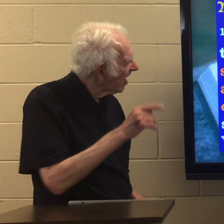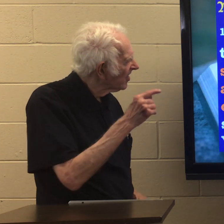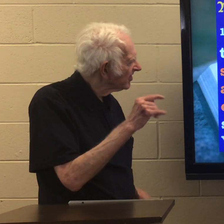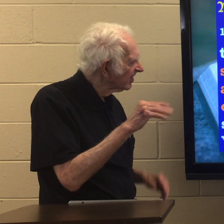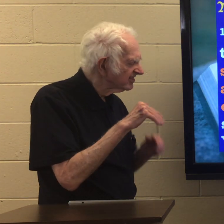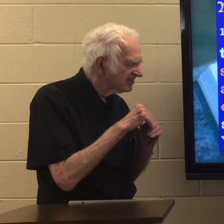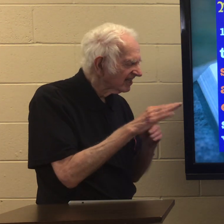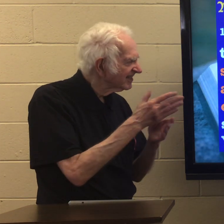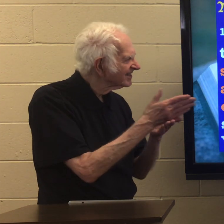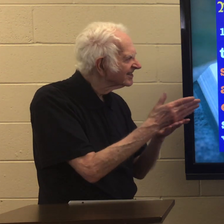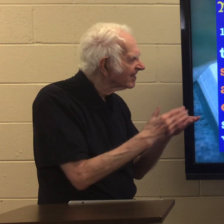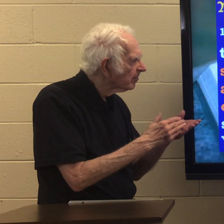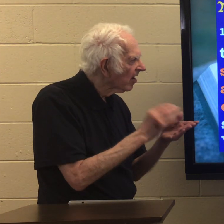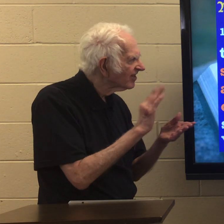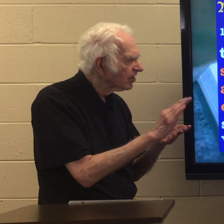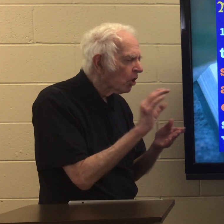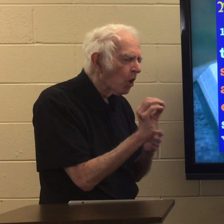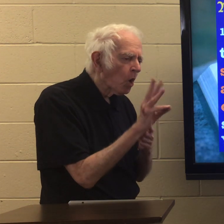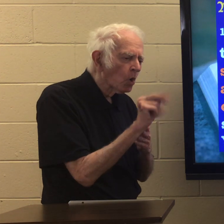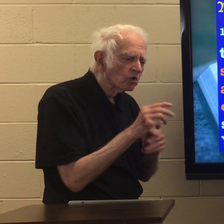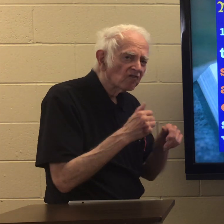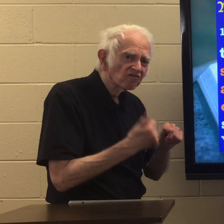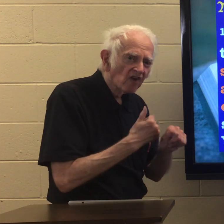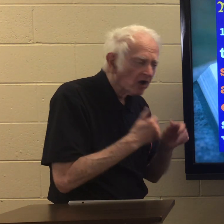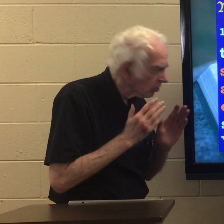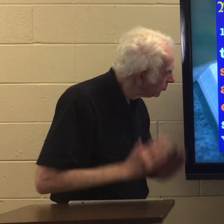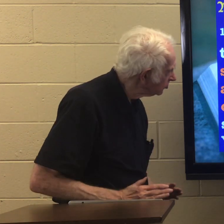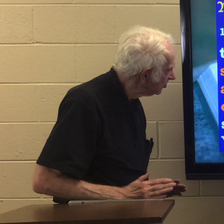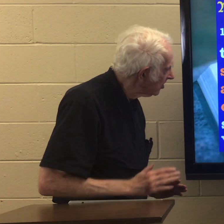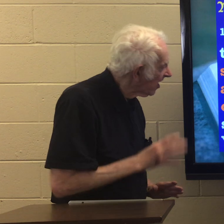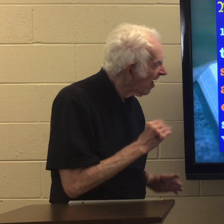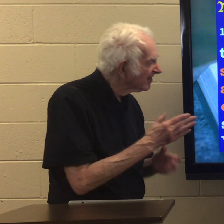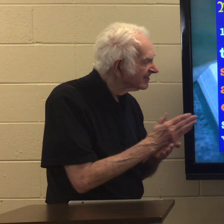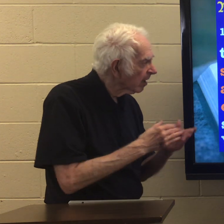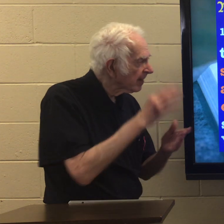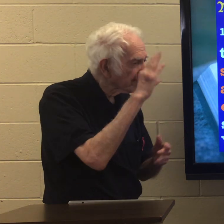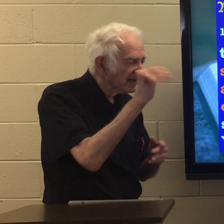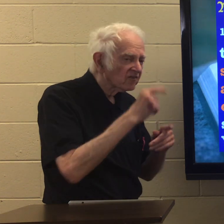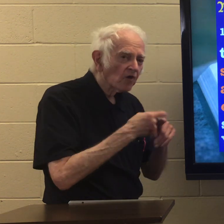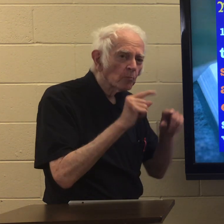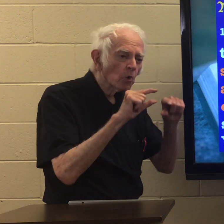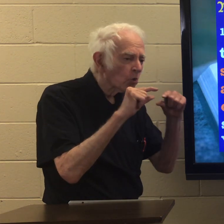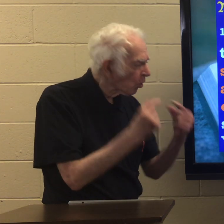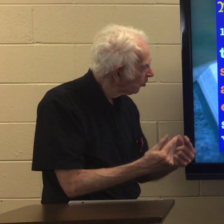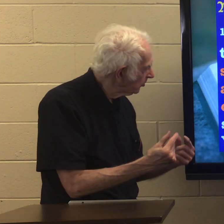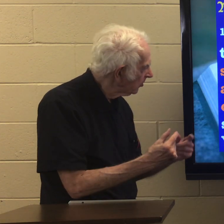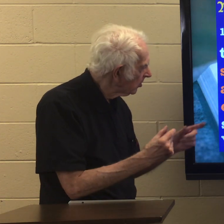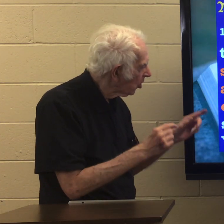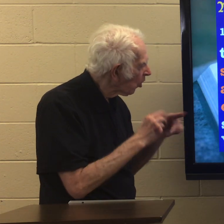They sent some of their own followers and some men from the group called